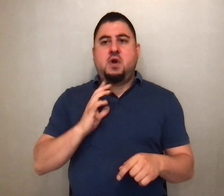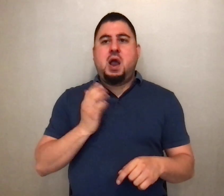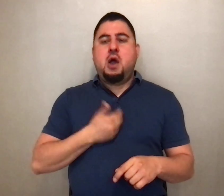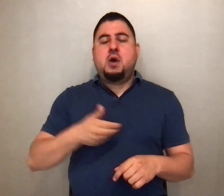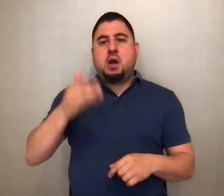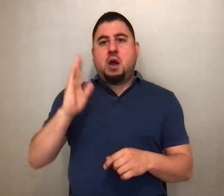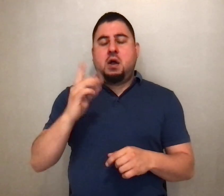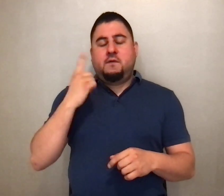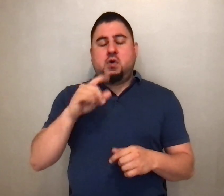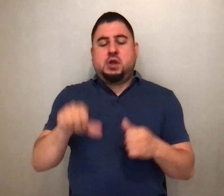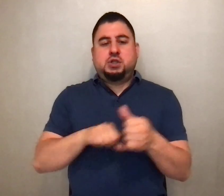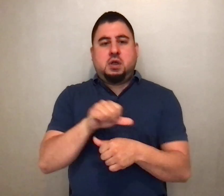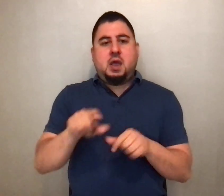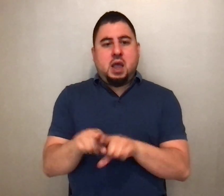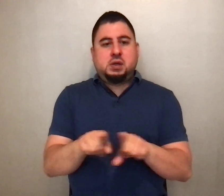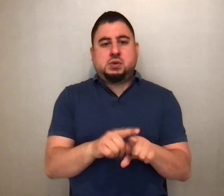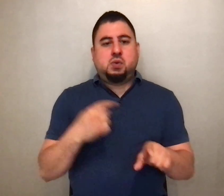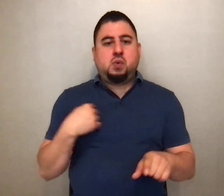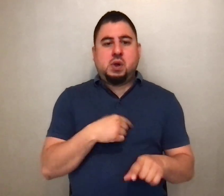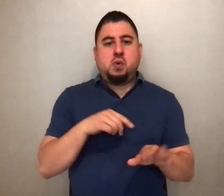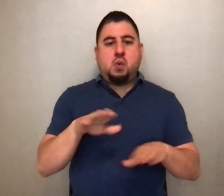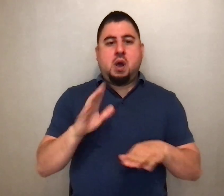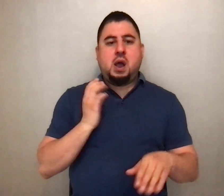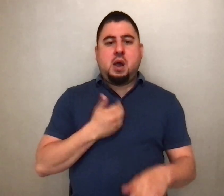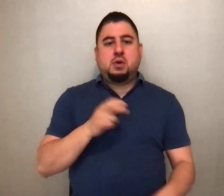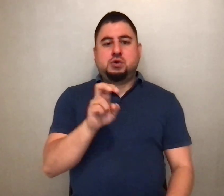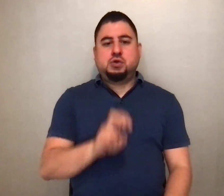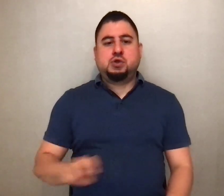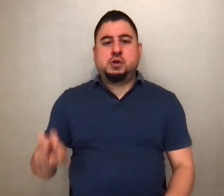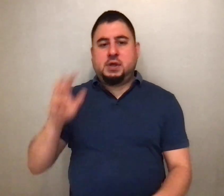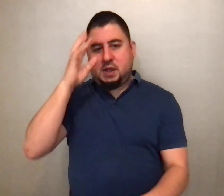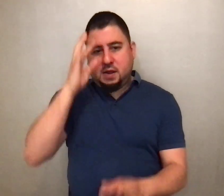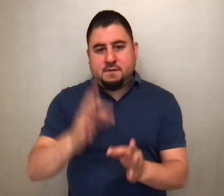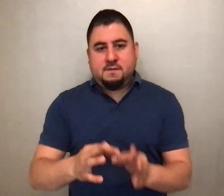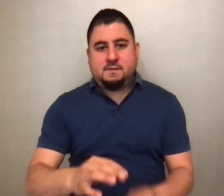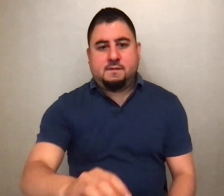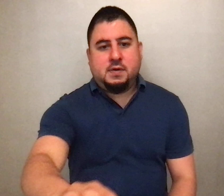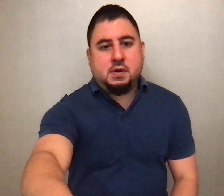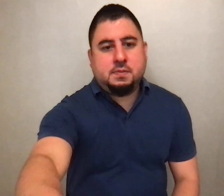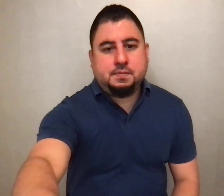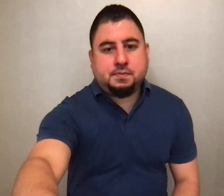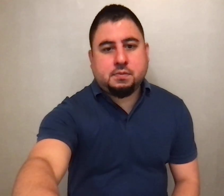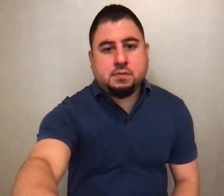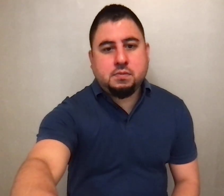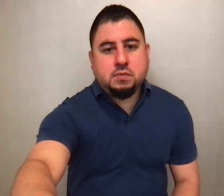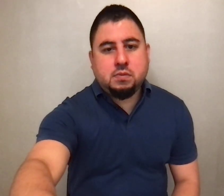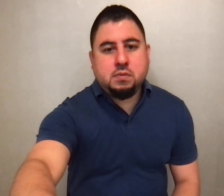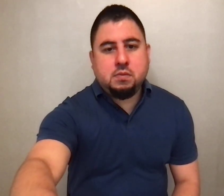each other as we walk our journey in faith. My dear friends, I ask you,